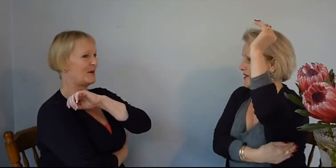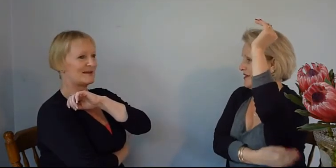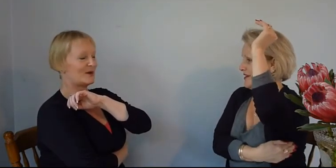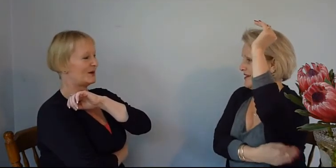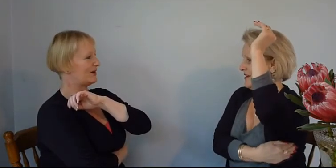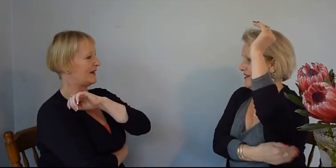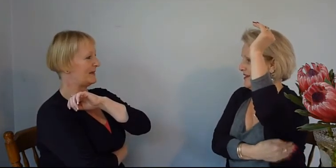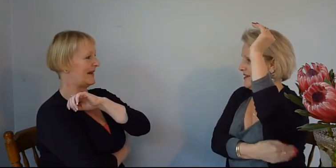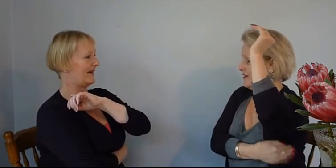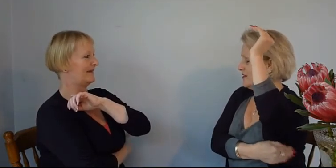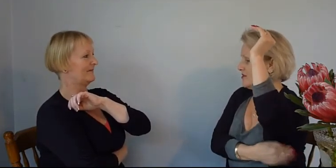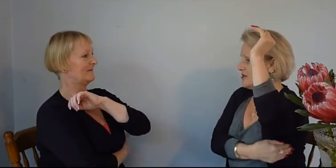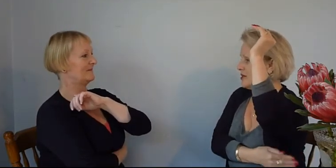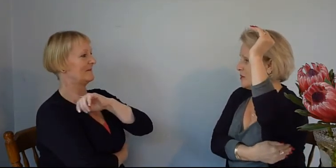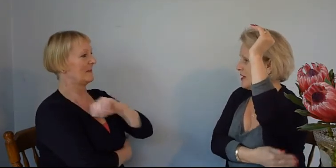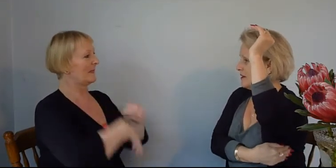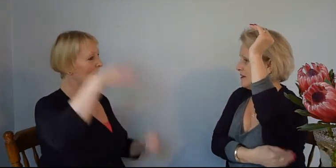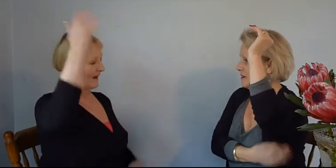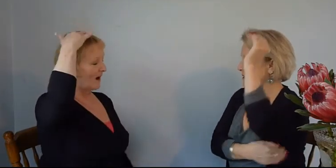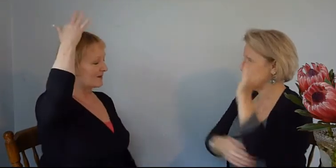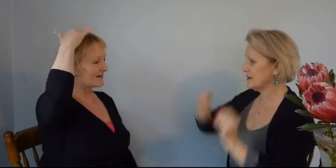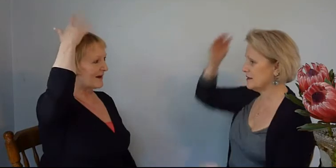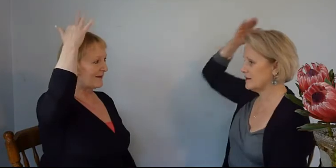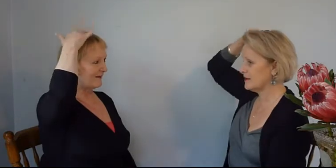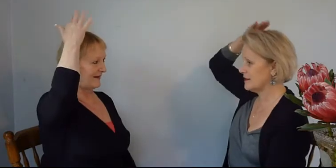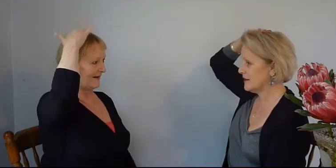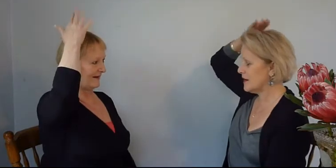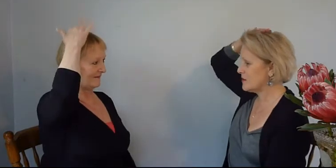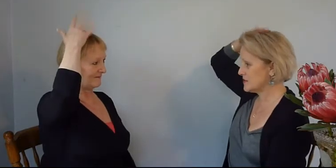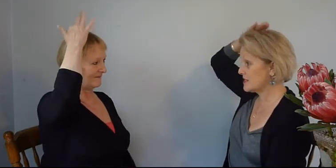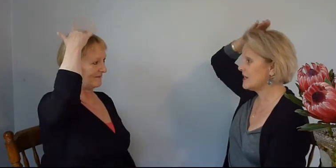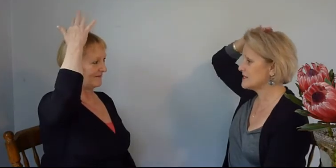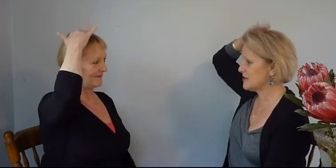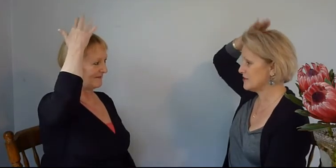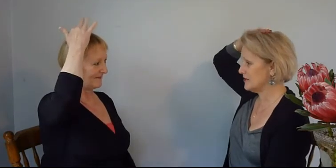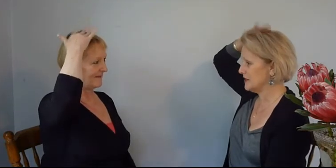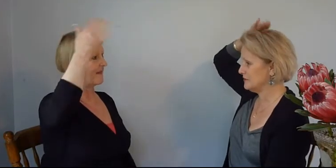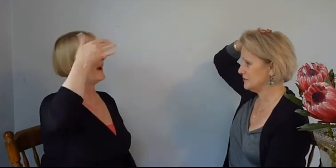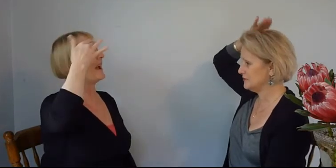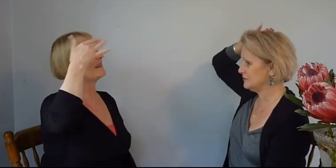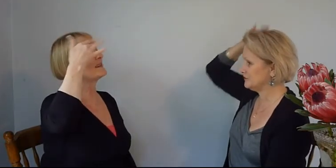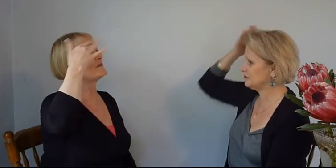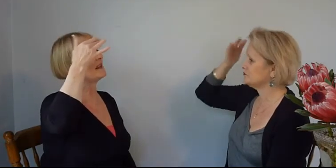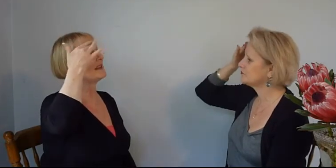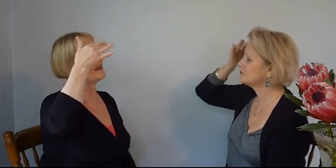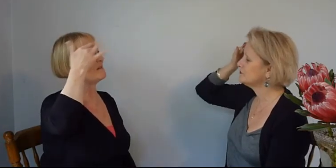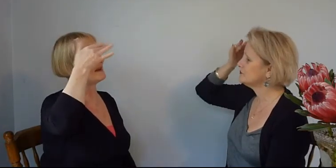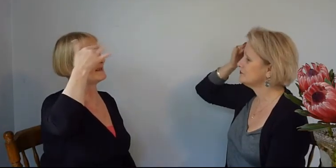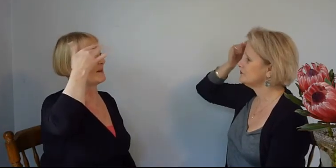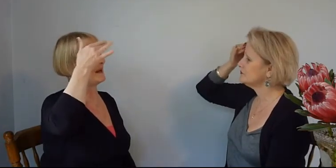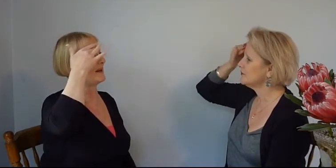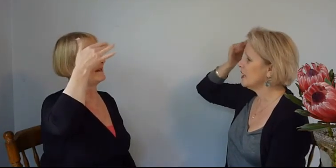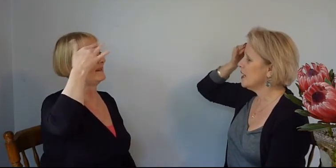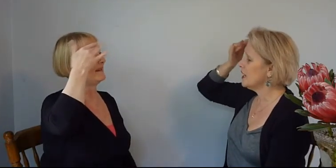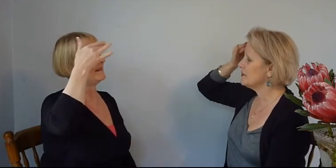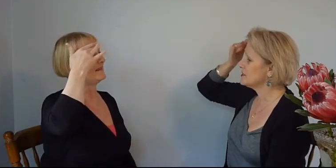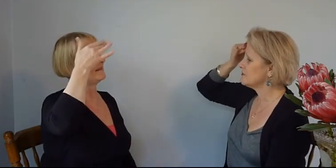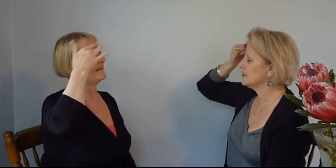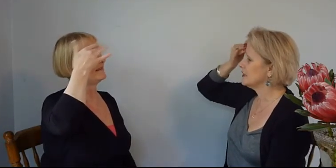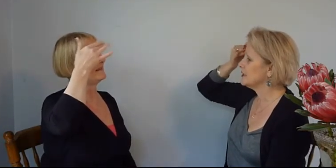was no turning back. No turning back. I was terrified. I was terrified. I had this feeling in my stomach. I had this feeling in